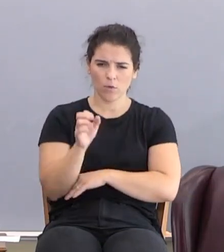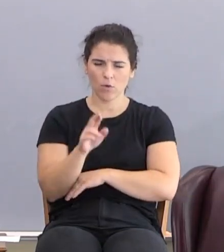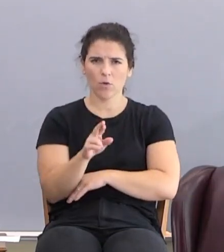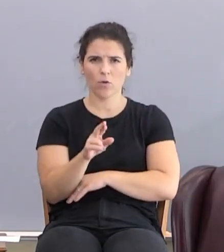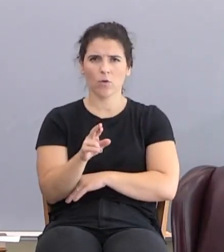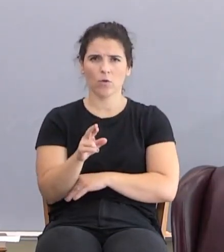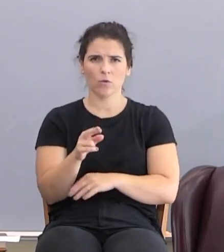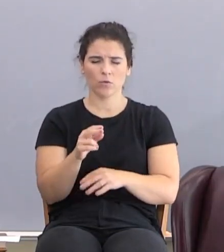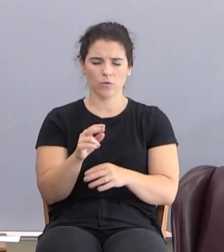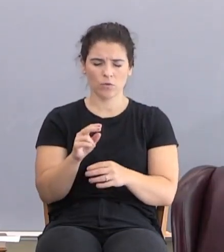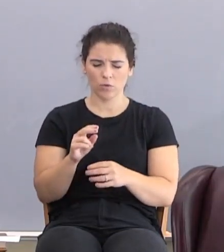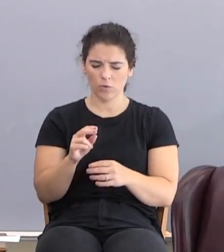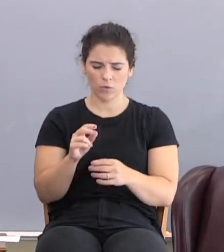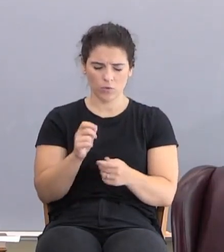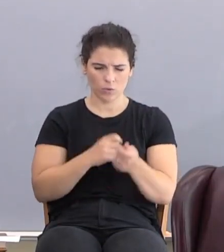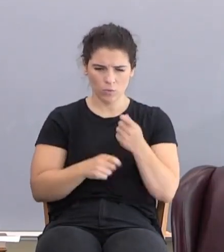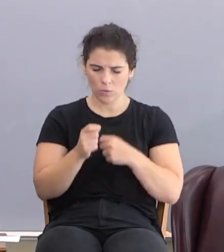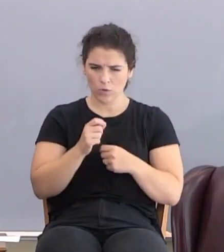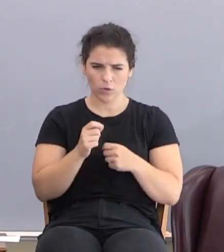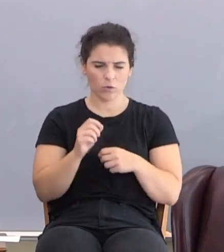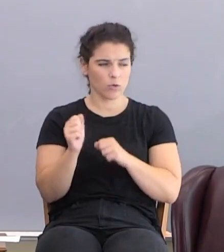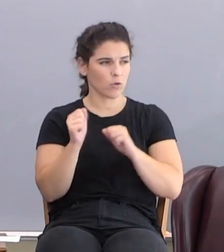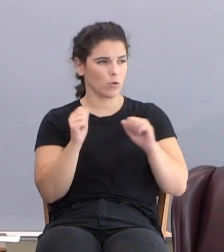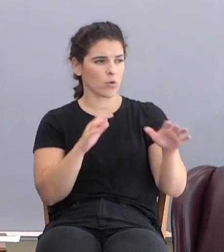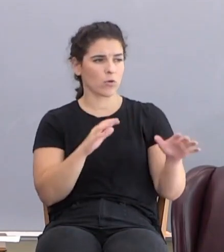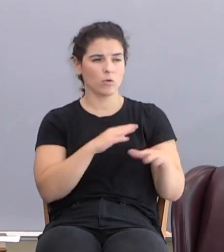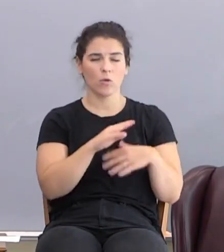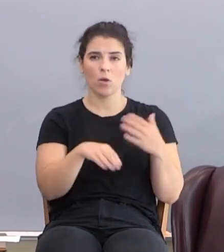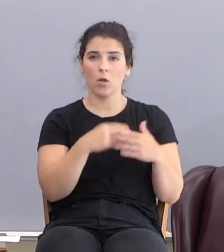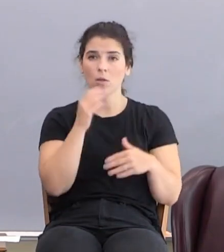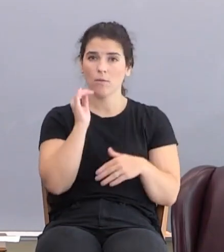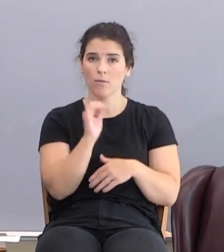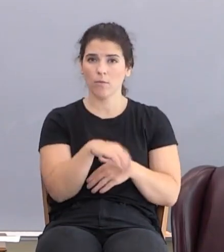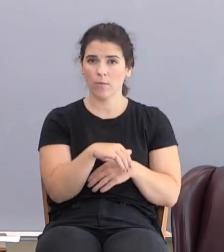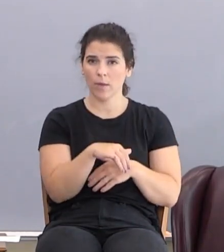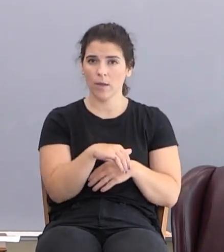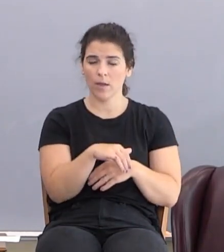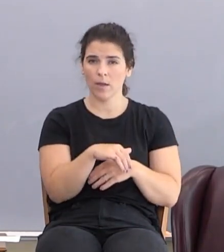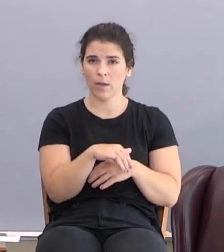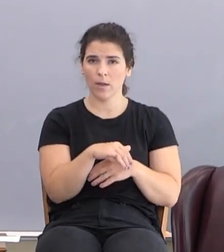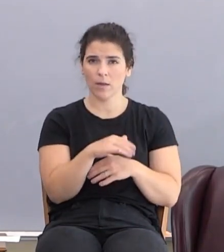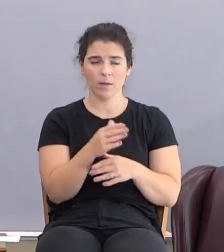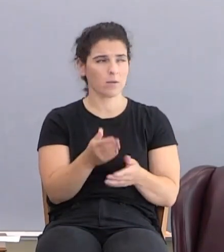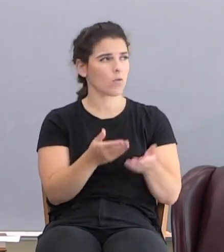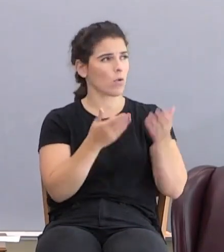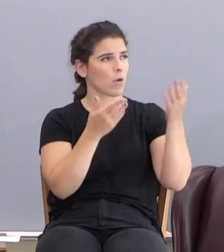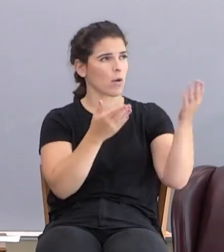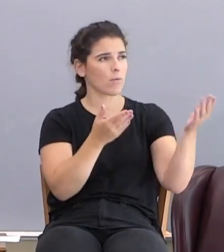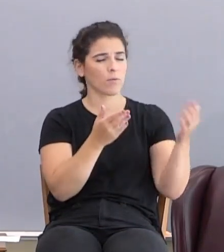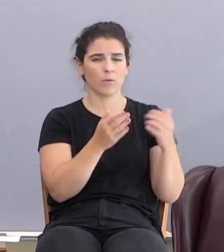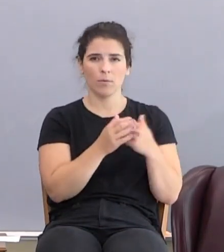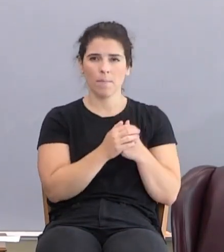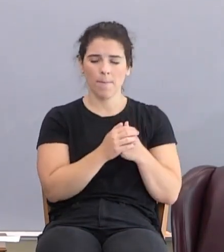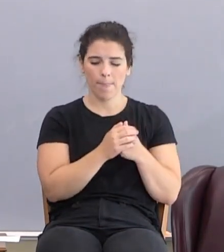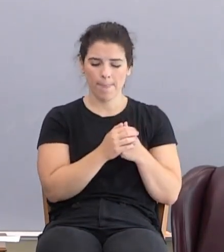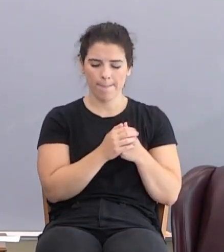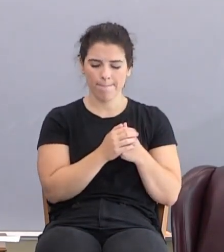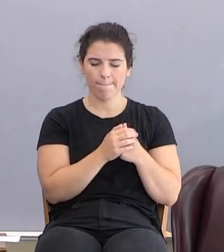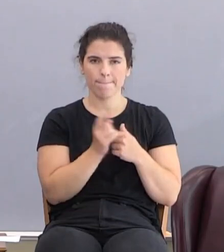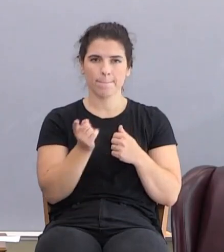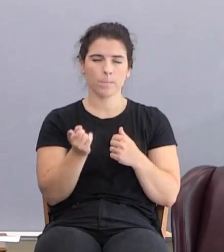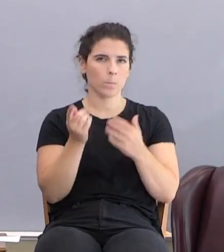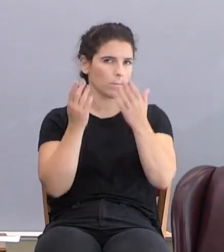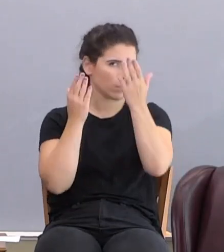reverse the curse. And all of that's in the offering that he brings. And he